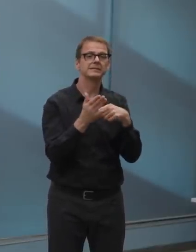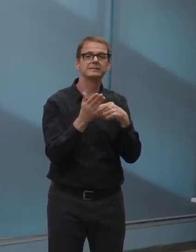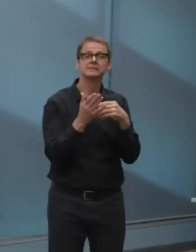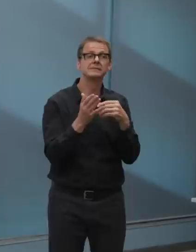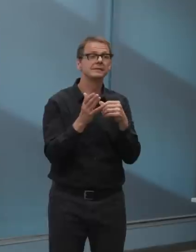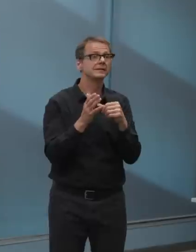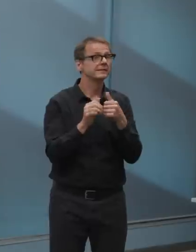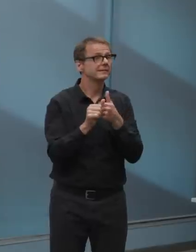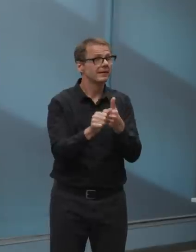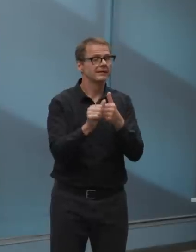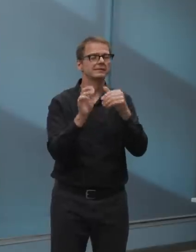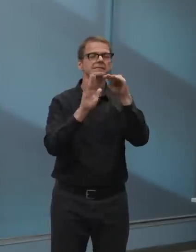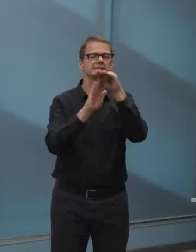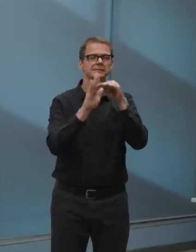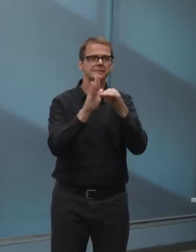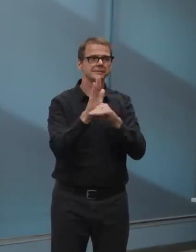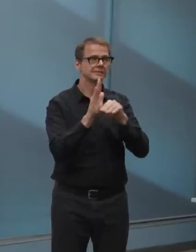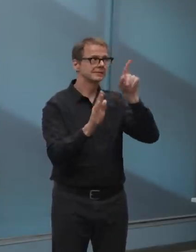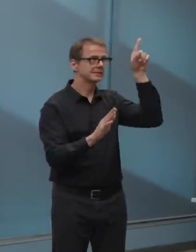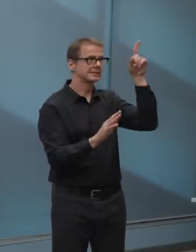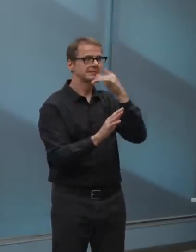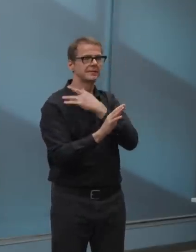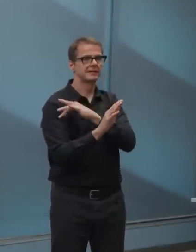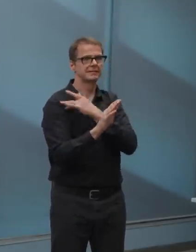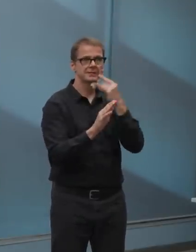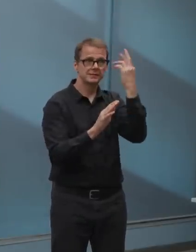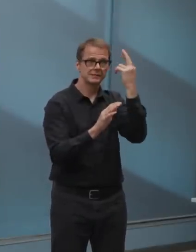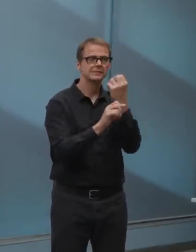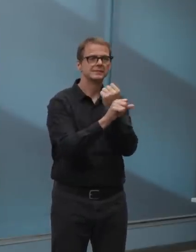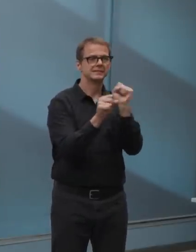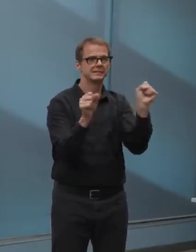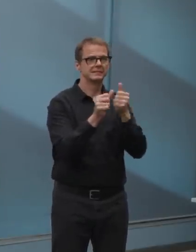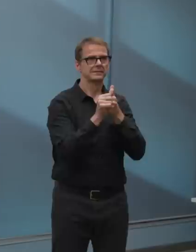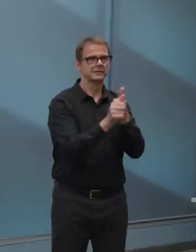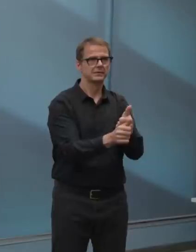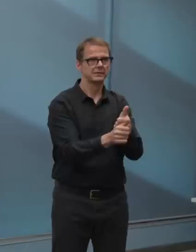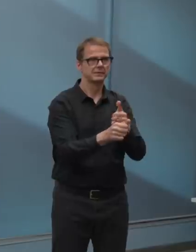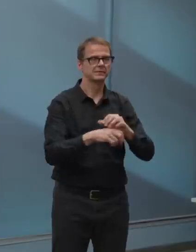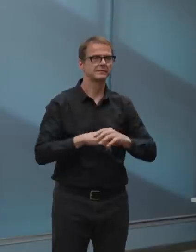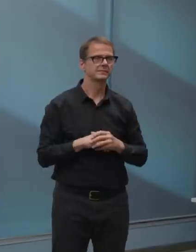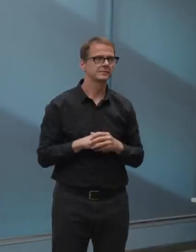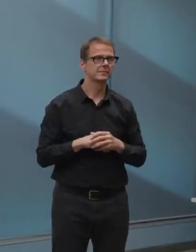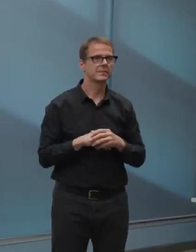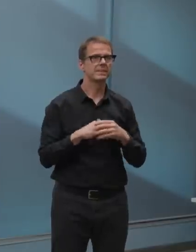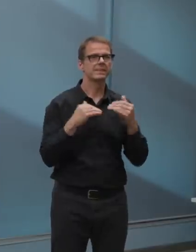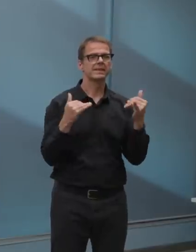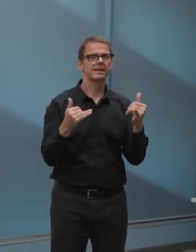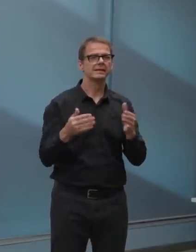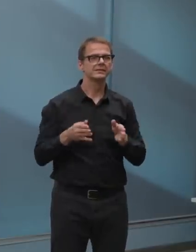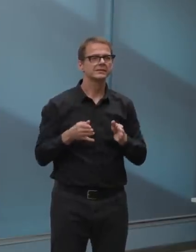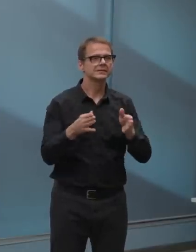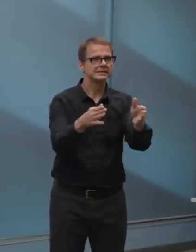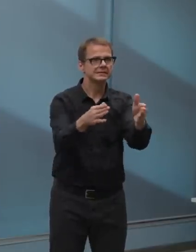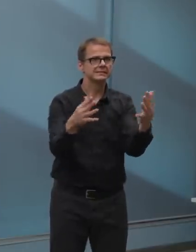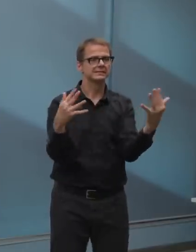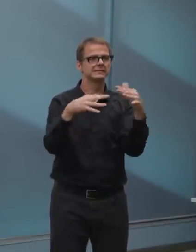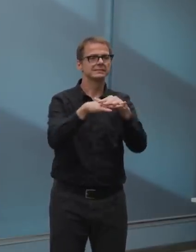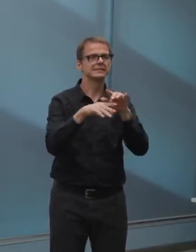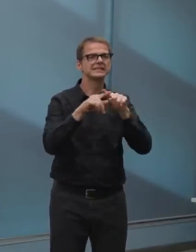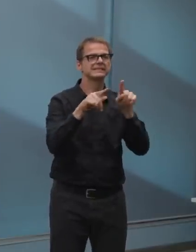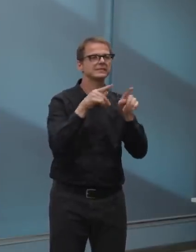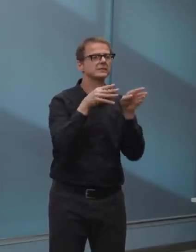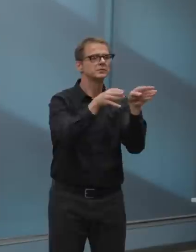There's also work on the shared streets. There's 15 locations that are currently in place. We'll be looking at another 15